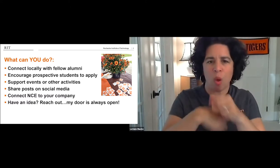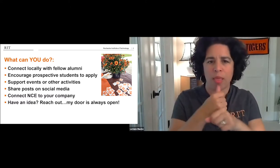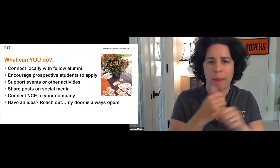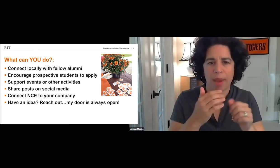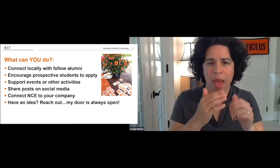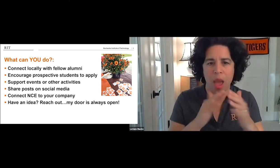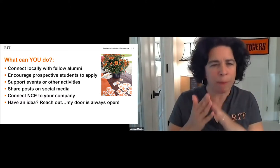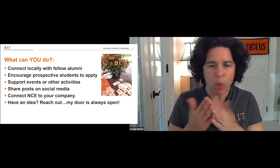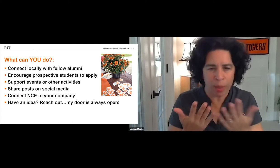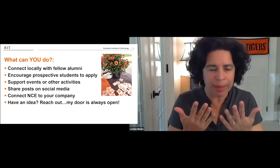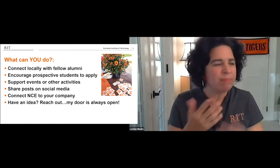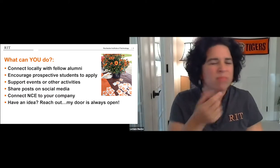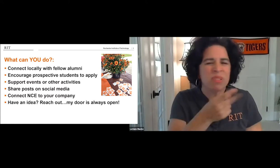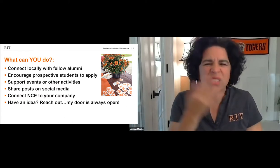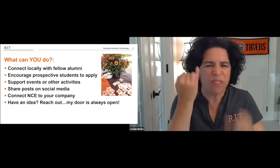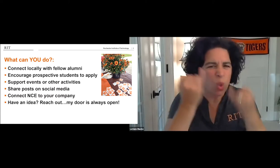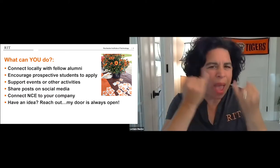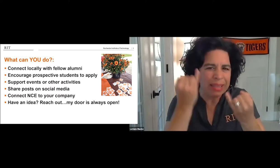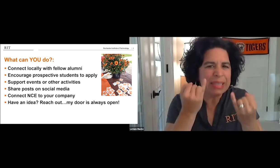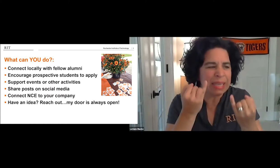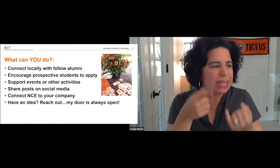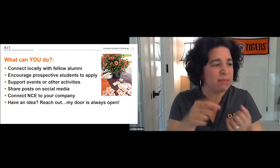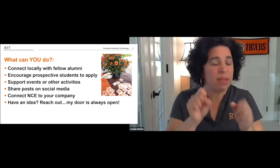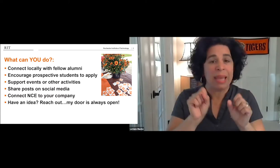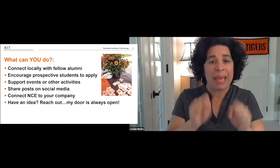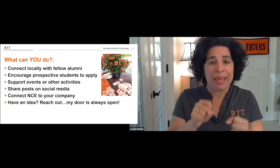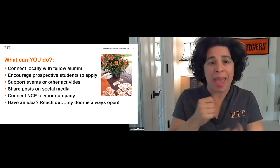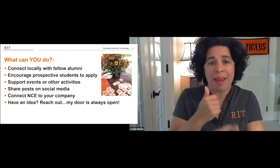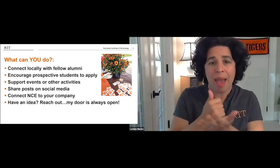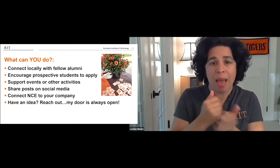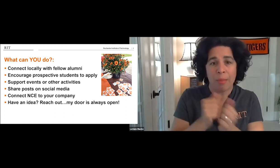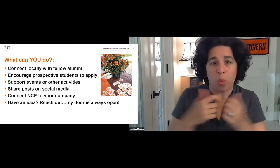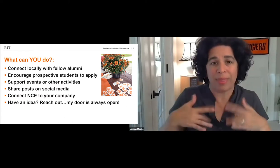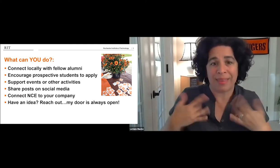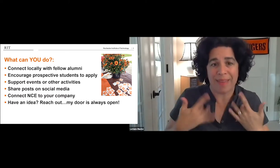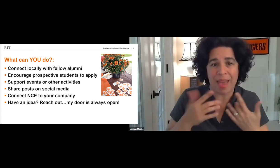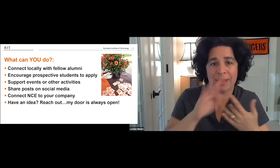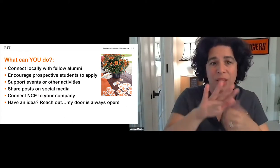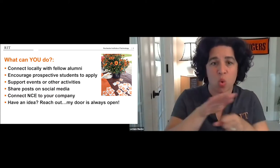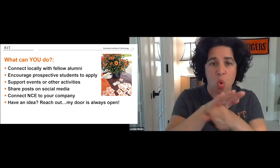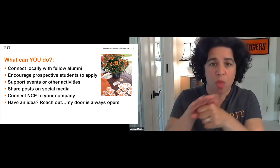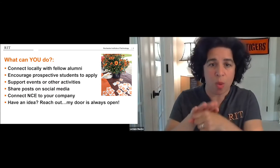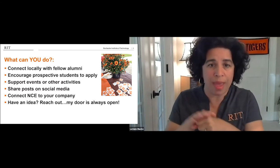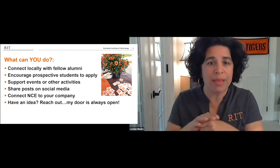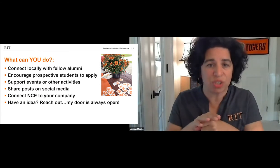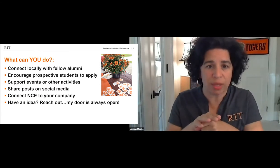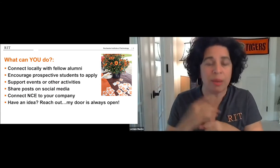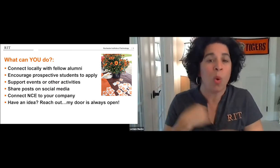back to your alma mater and your alumni community? There's a few ideas up here. You could help with local